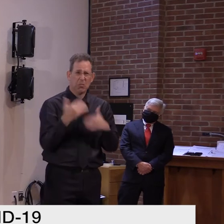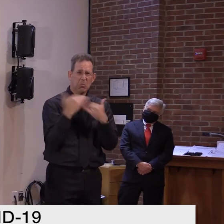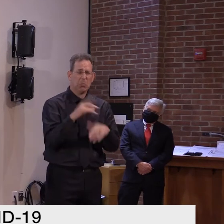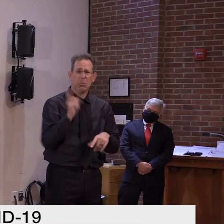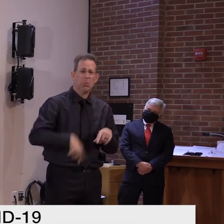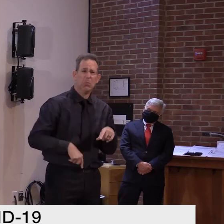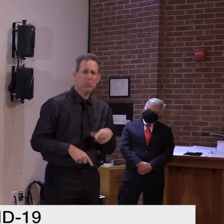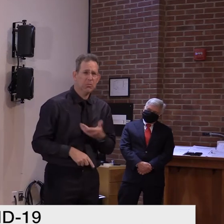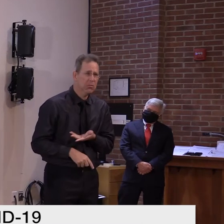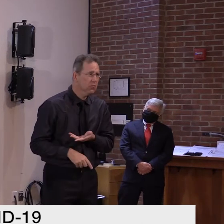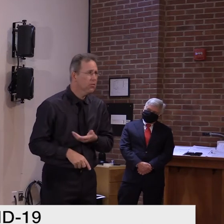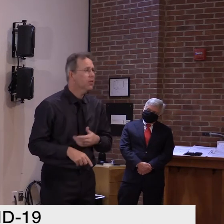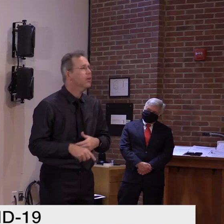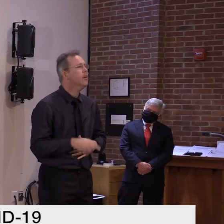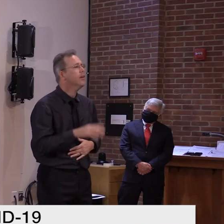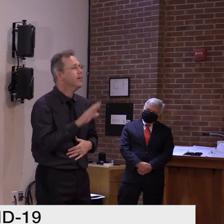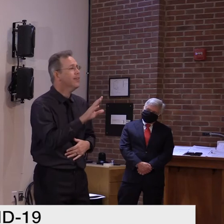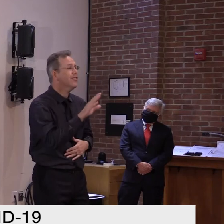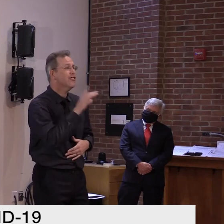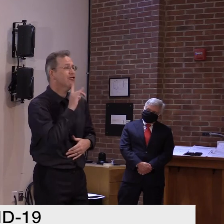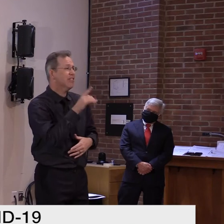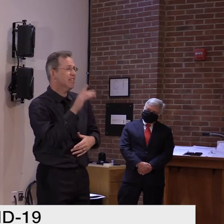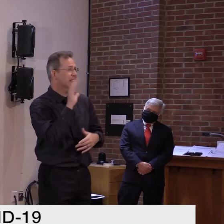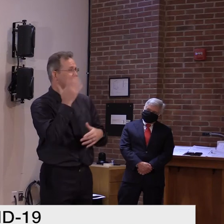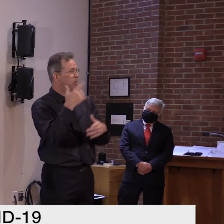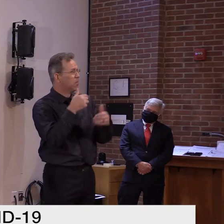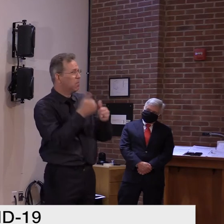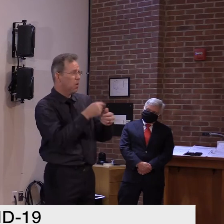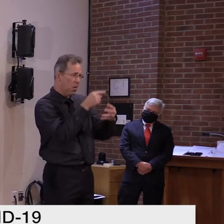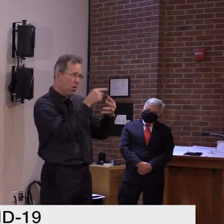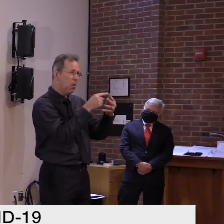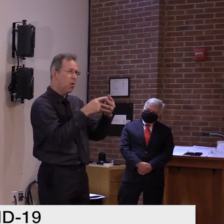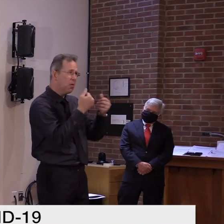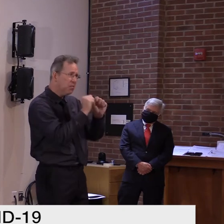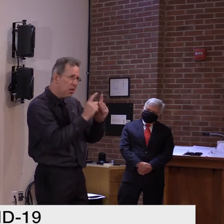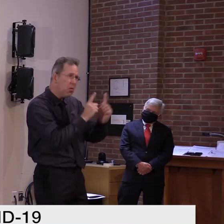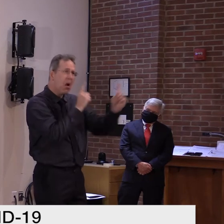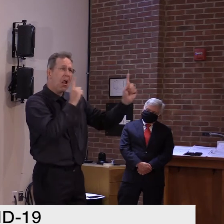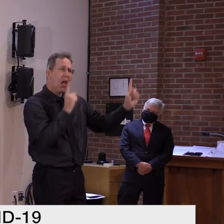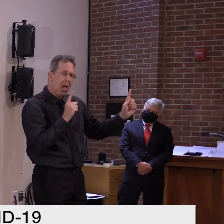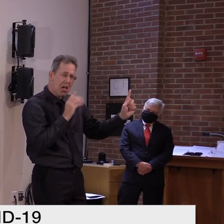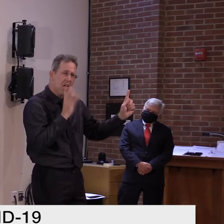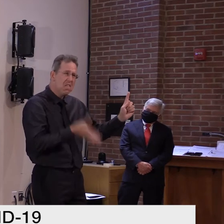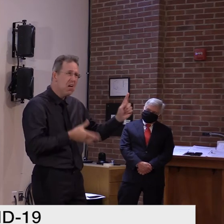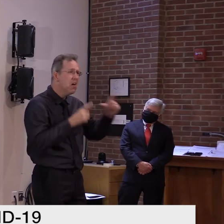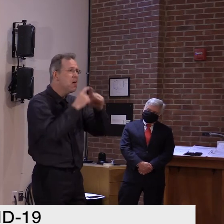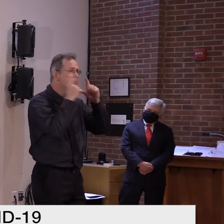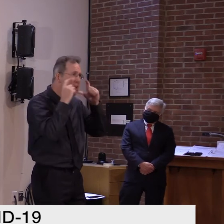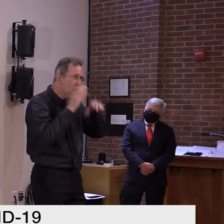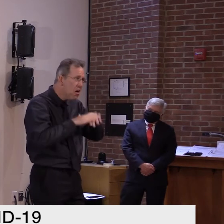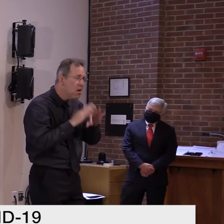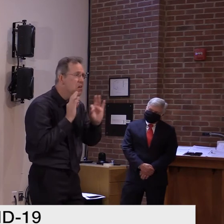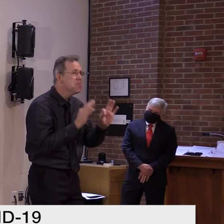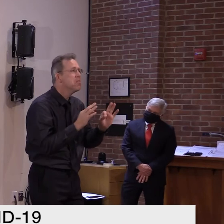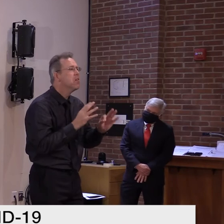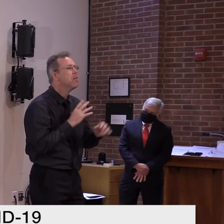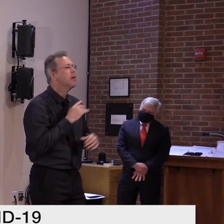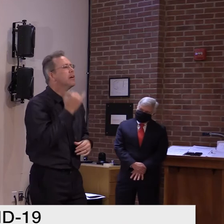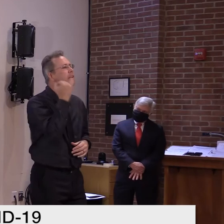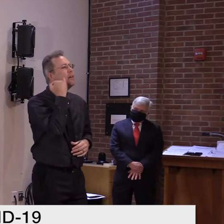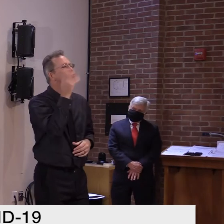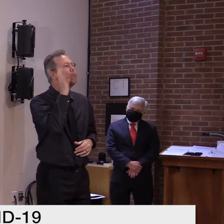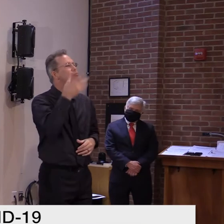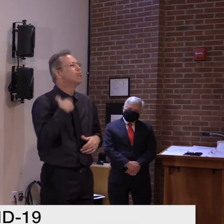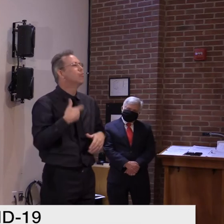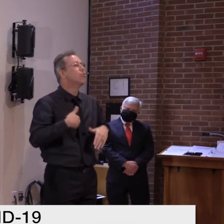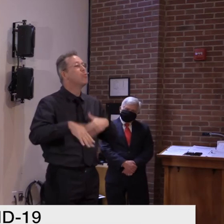would say yes. You're taking your solo walk, and you may encounter another person, and you'll clearly want to be on the